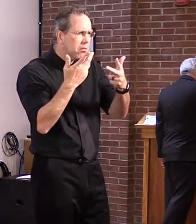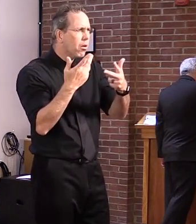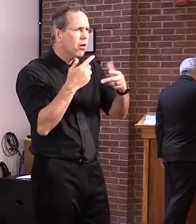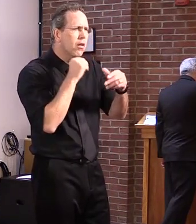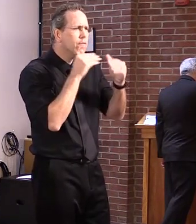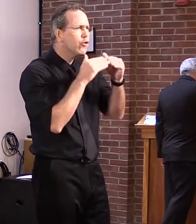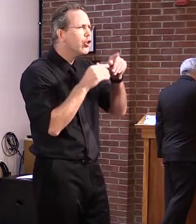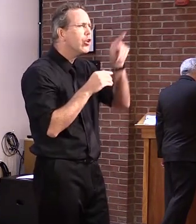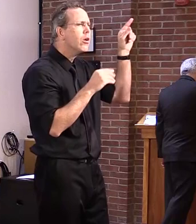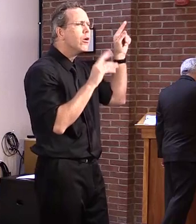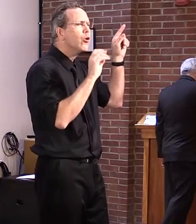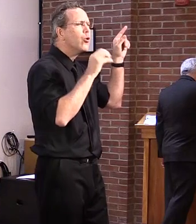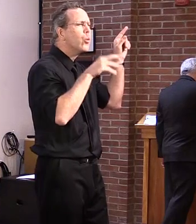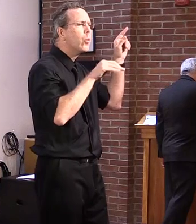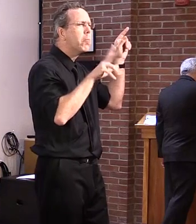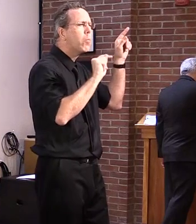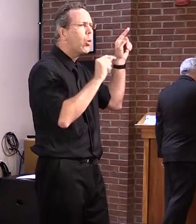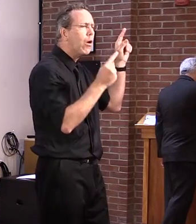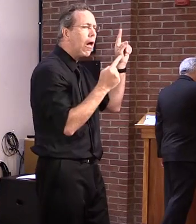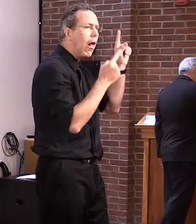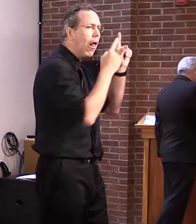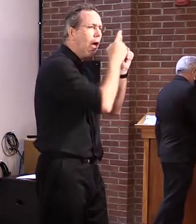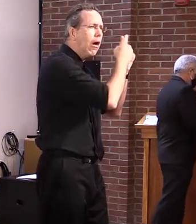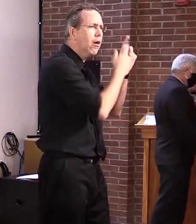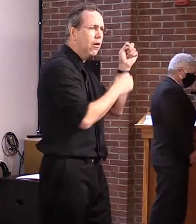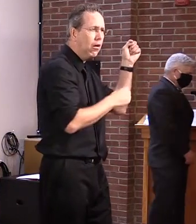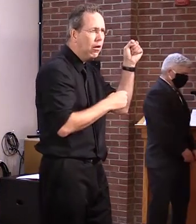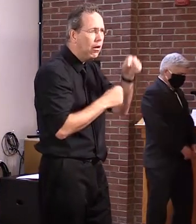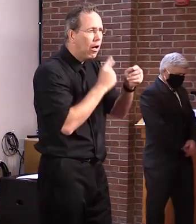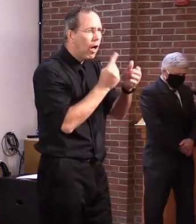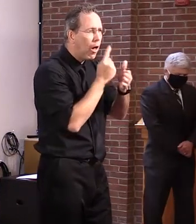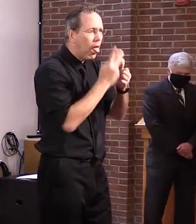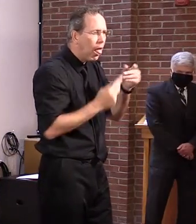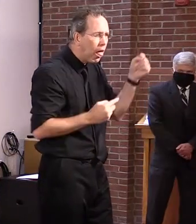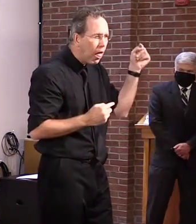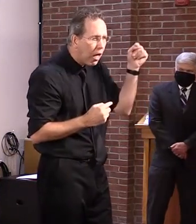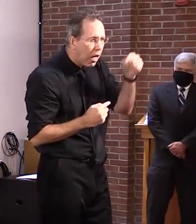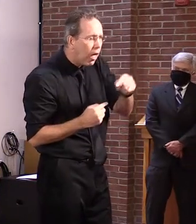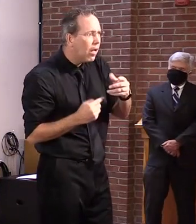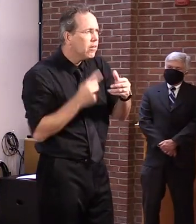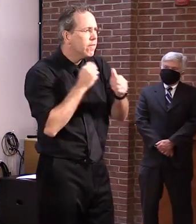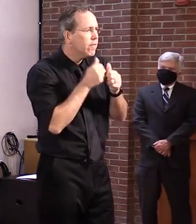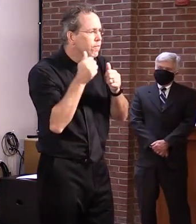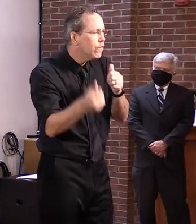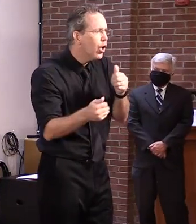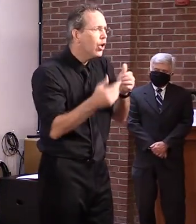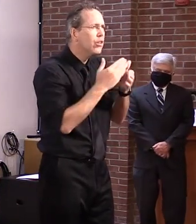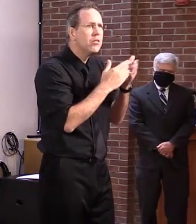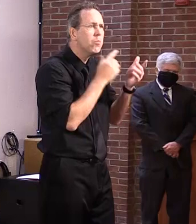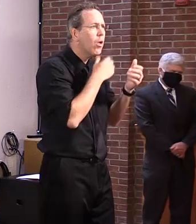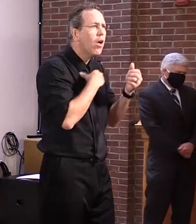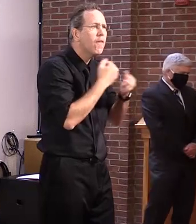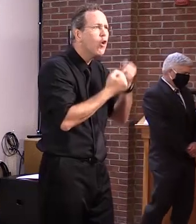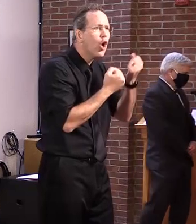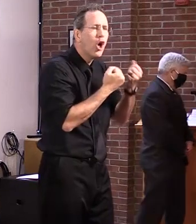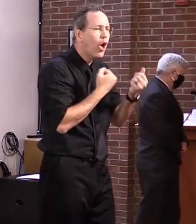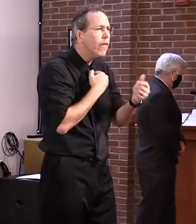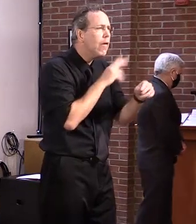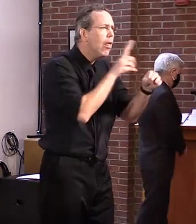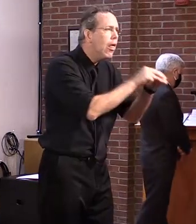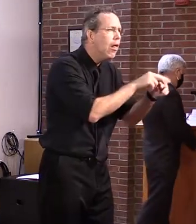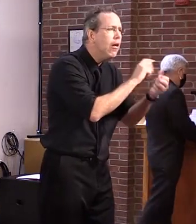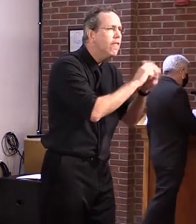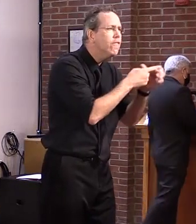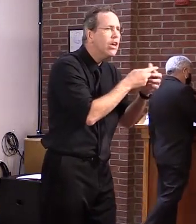trek, especially if some of them need help in transportation to get there? Um, so I have, as I had mentioned